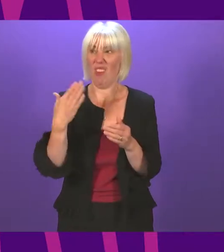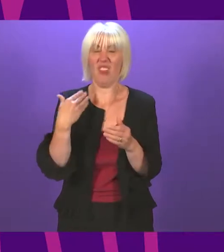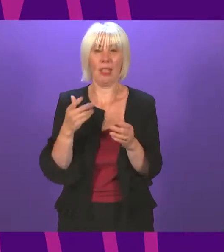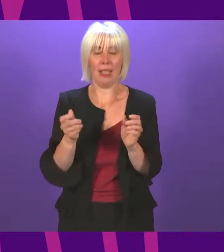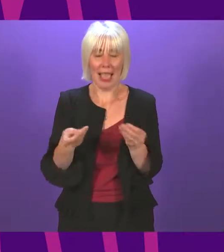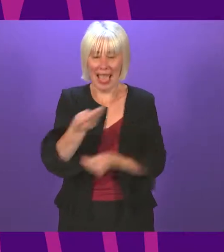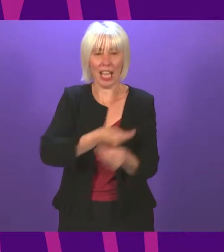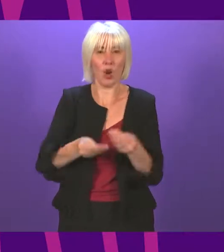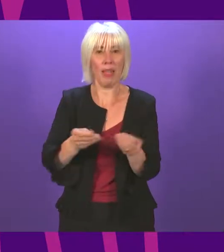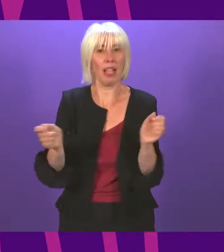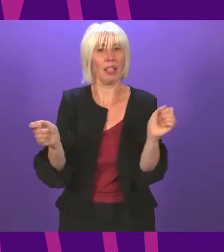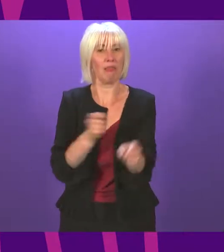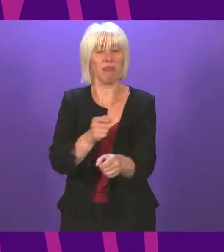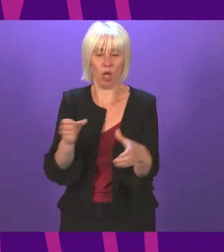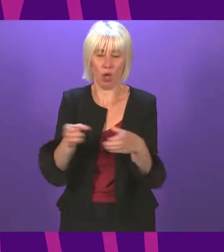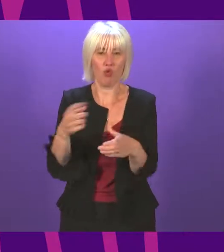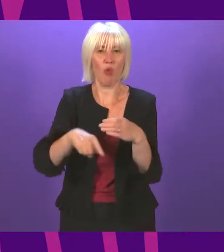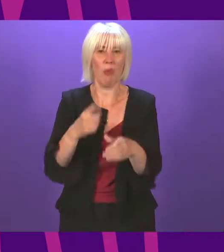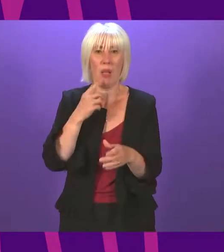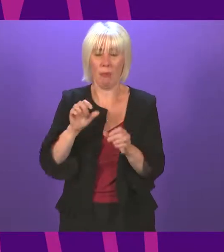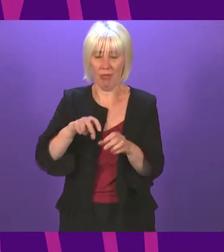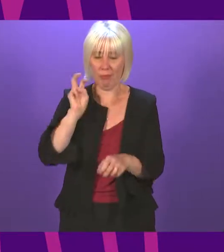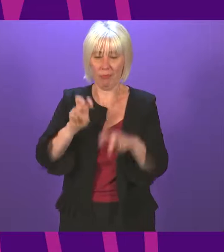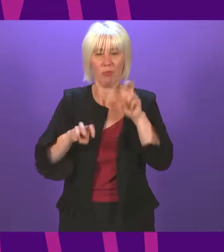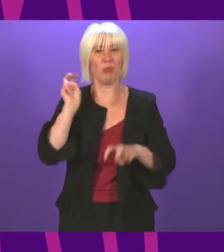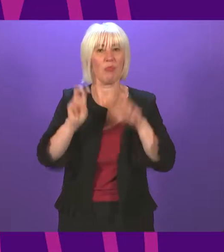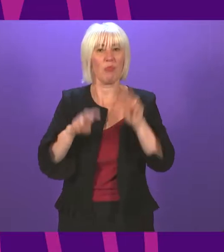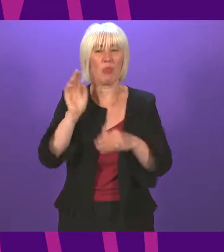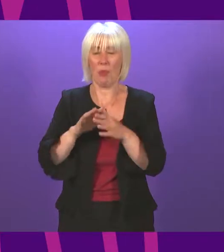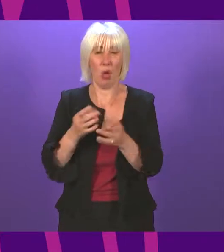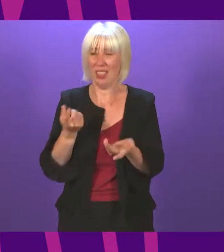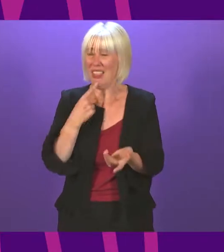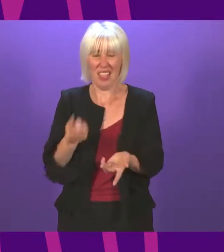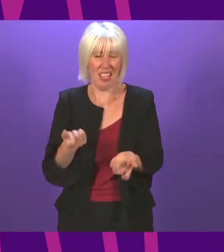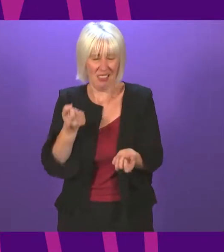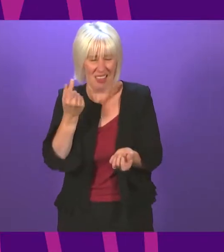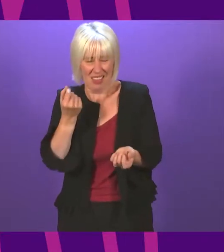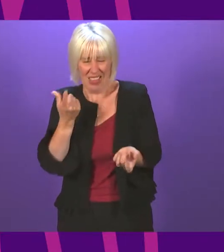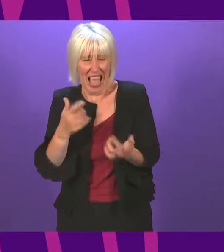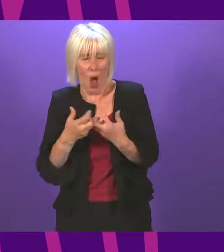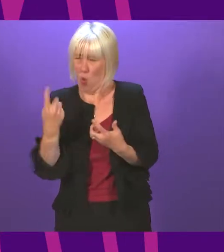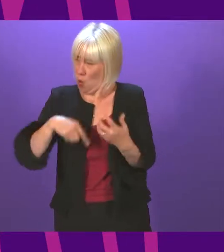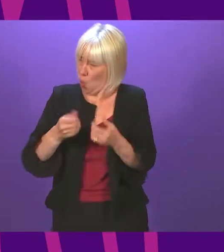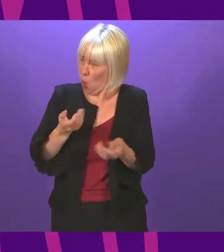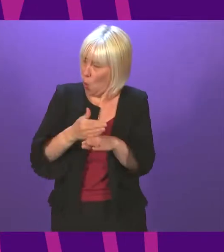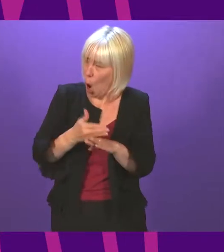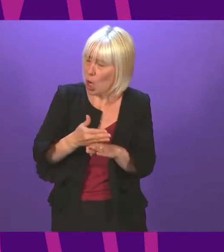following criticism of the government for not understanding how the business or economy works. We all know that the Greens do not believe in